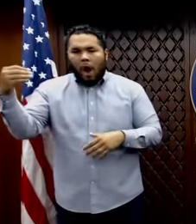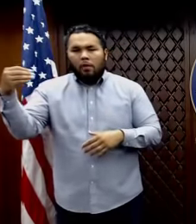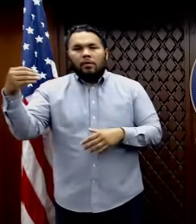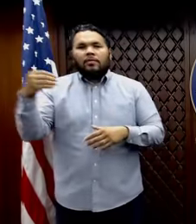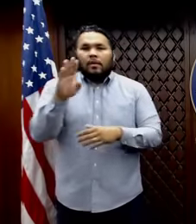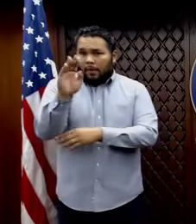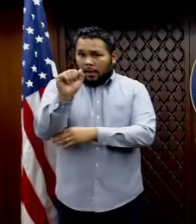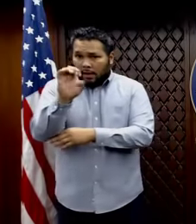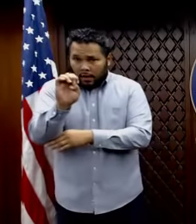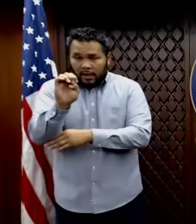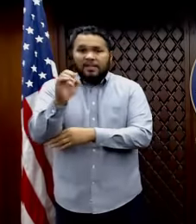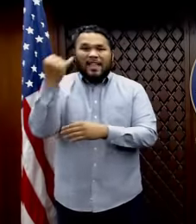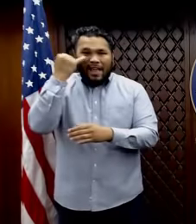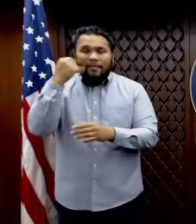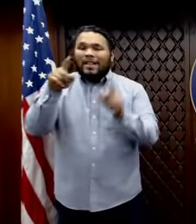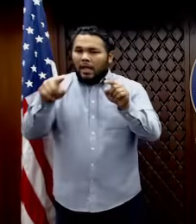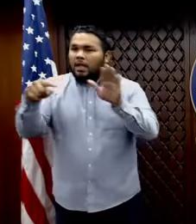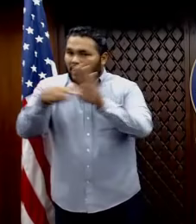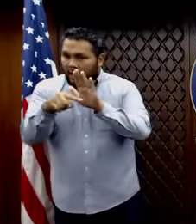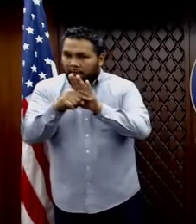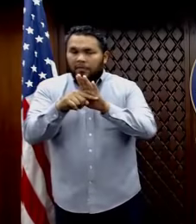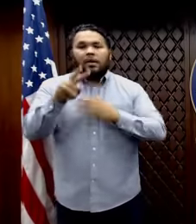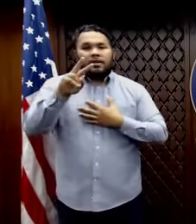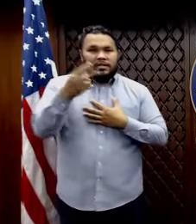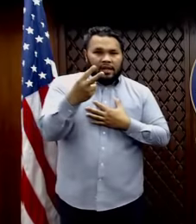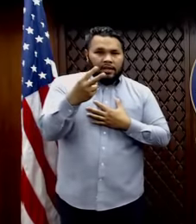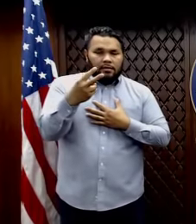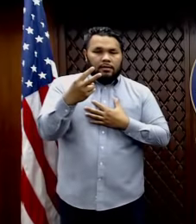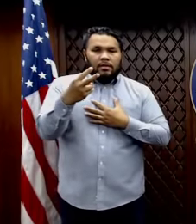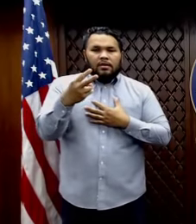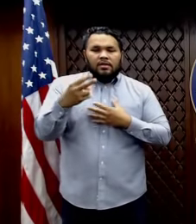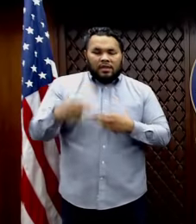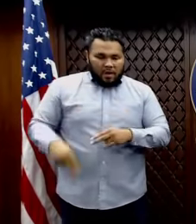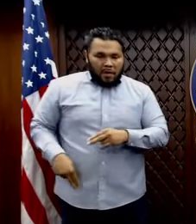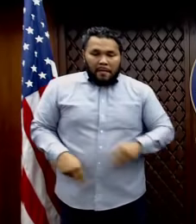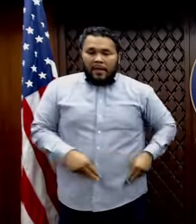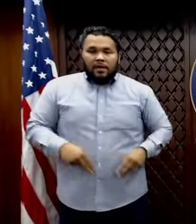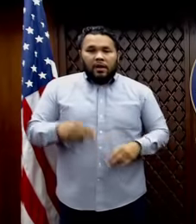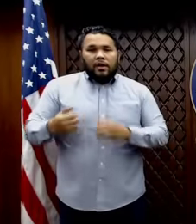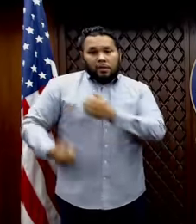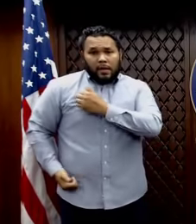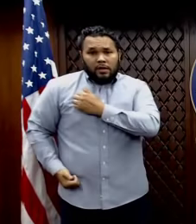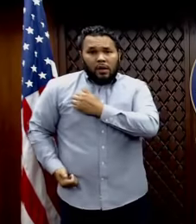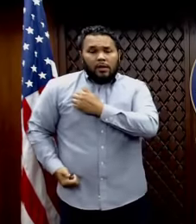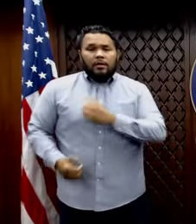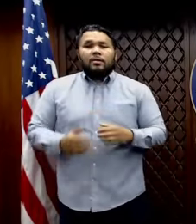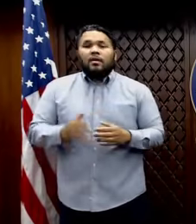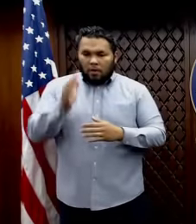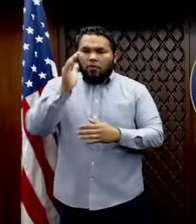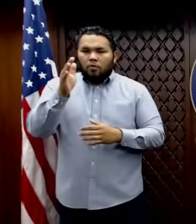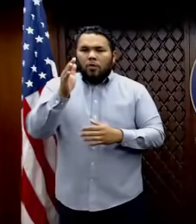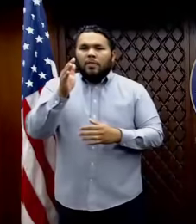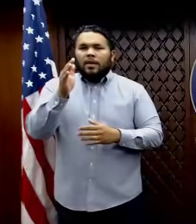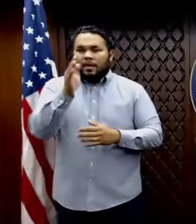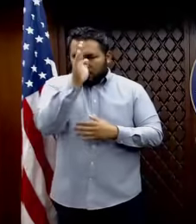The second reassurance that I can give you is that these sailors will be under the direct supervision of U.S.